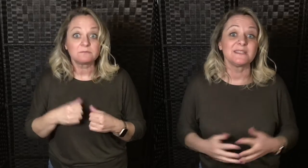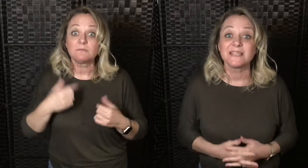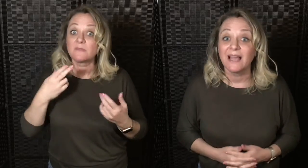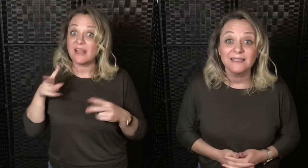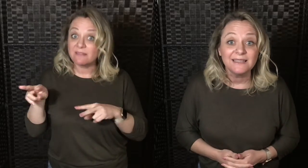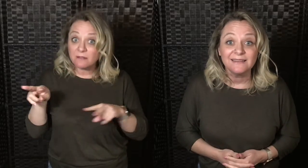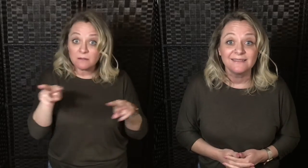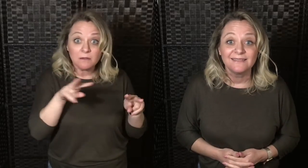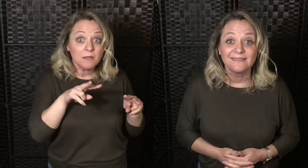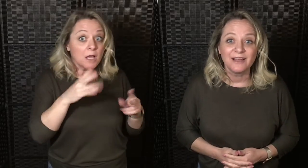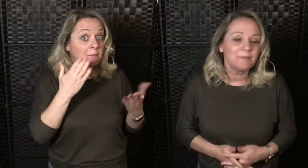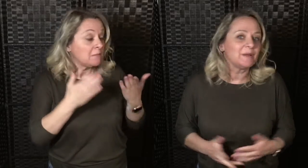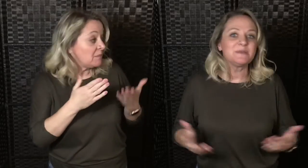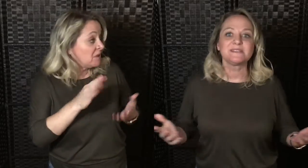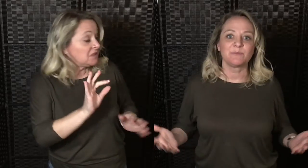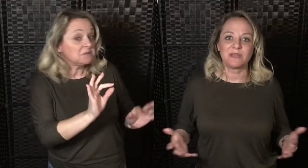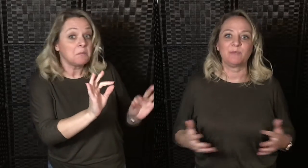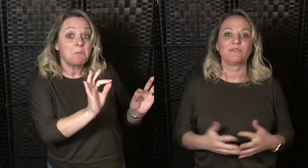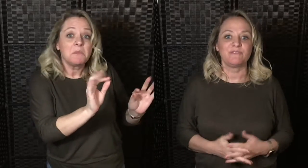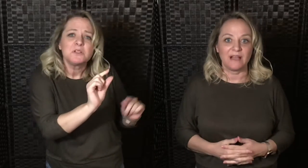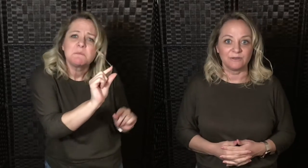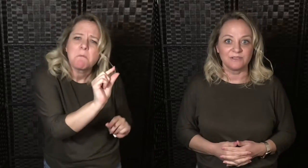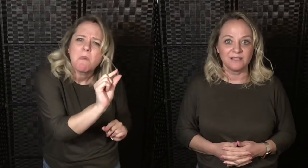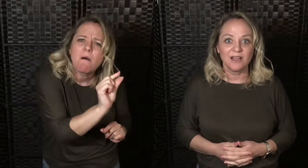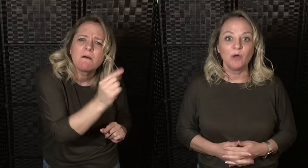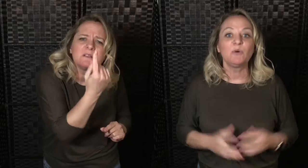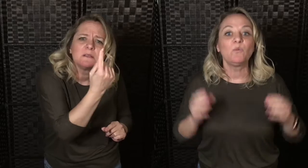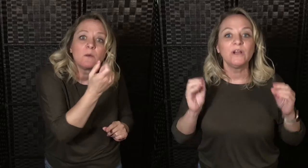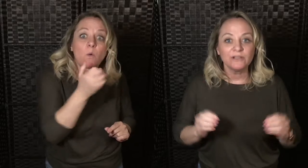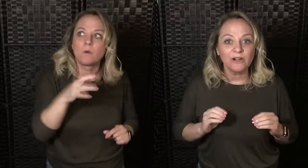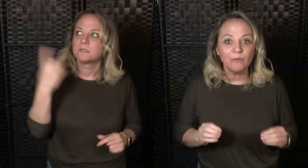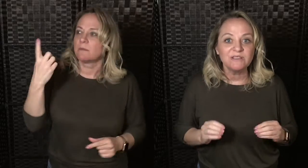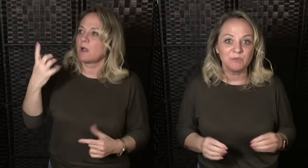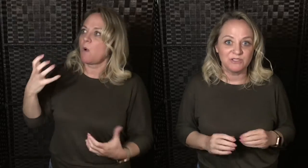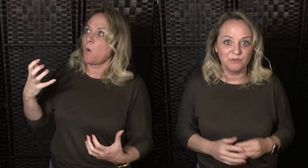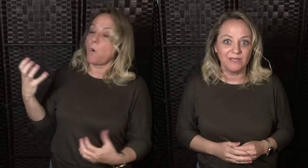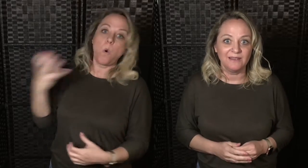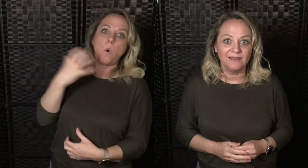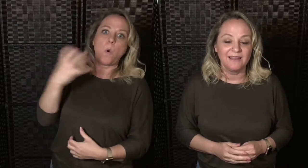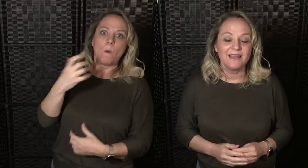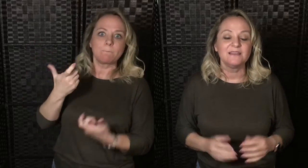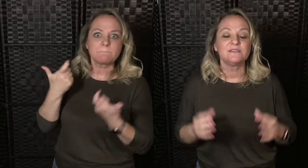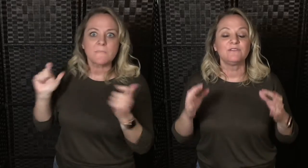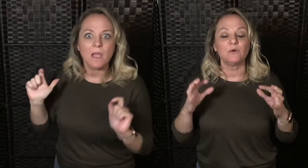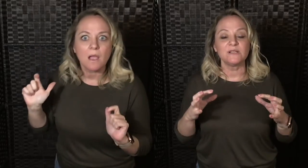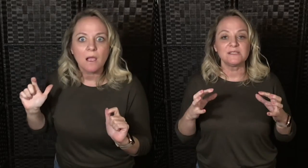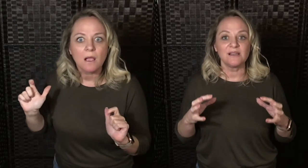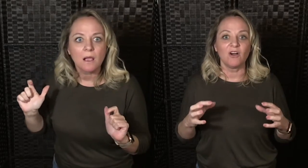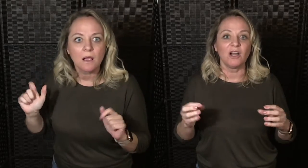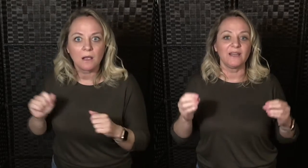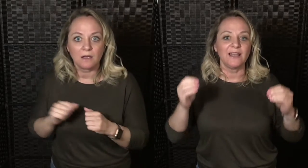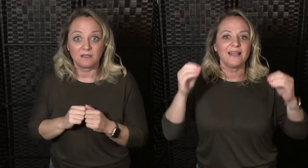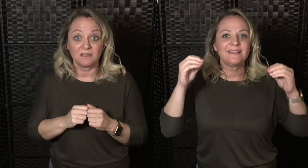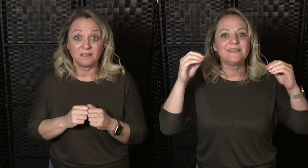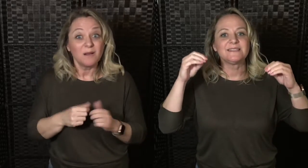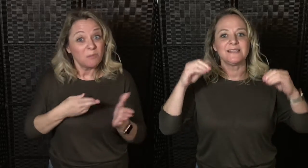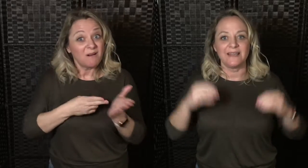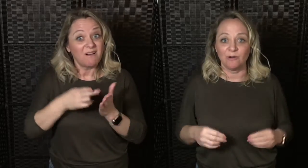tiny. It might be something profound. But what you're going to be doing is focusing on this now